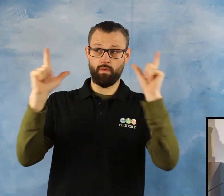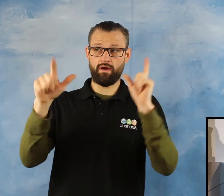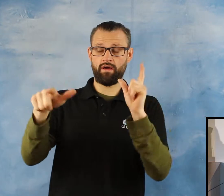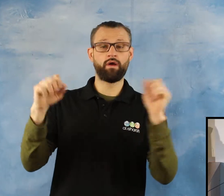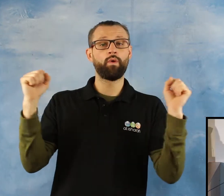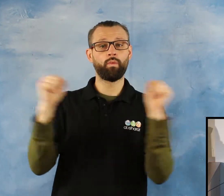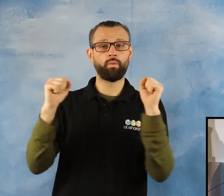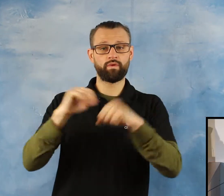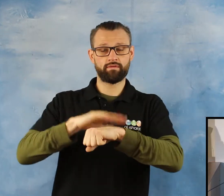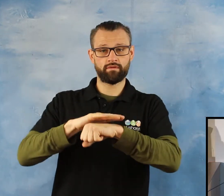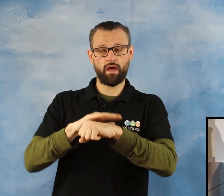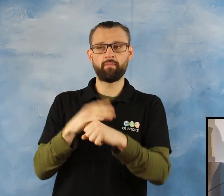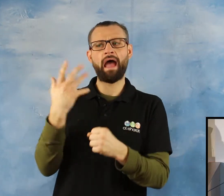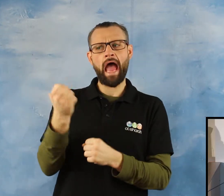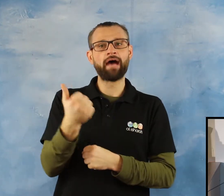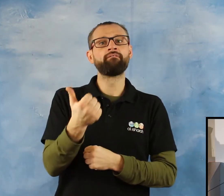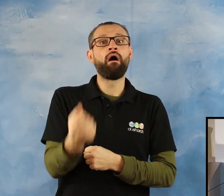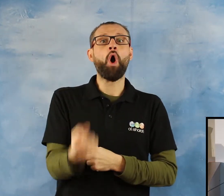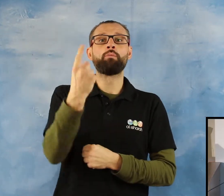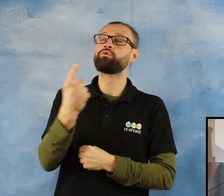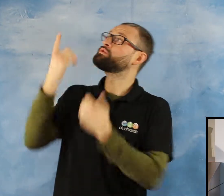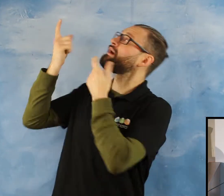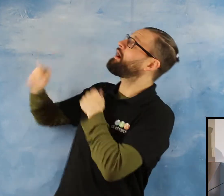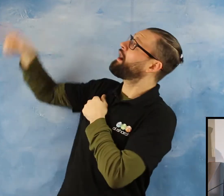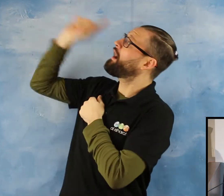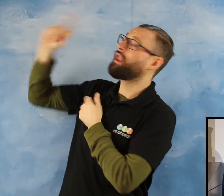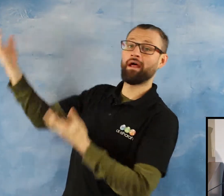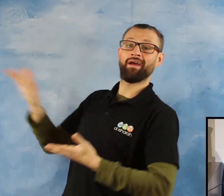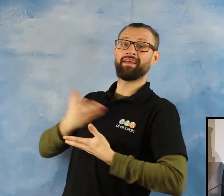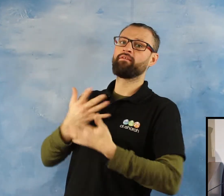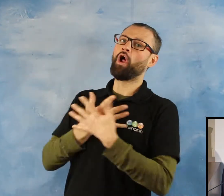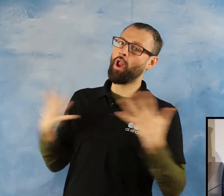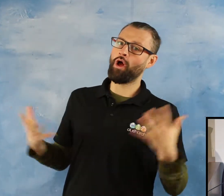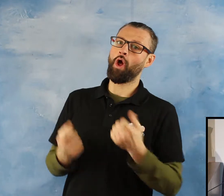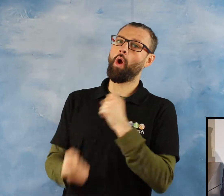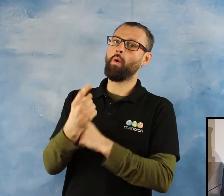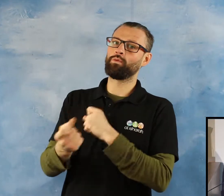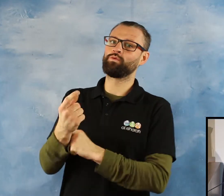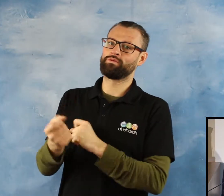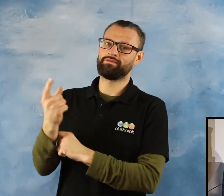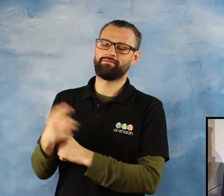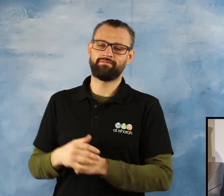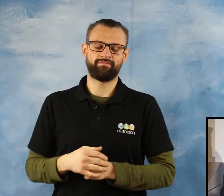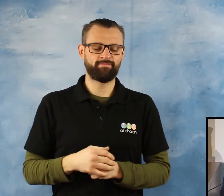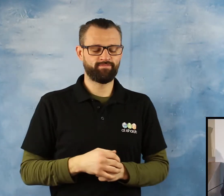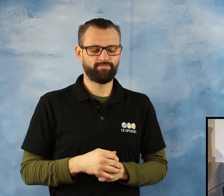Allah is giving to us. And next point, to learn from the winter, that mashallah we have our heating system working,